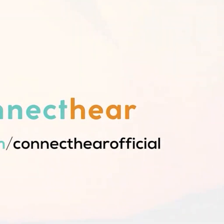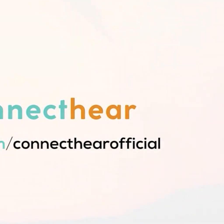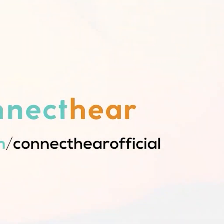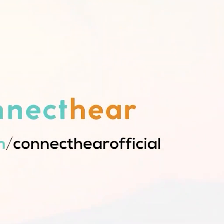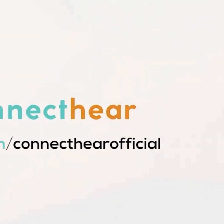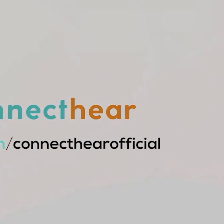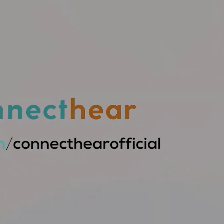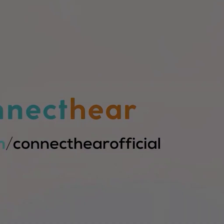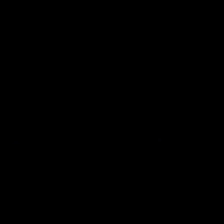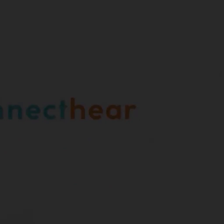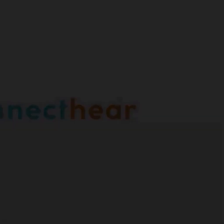so now he's me. Actually,